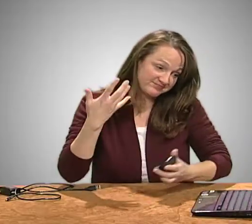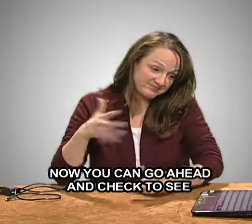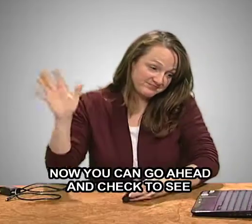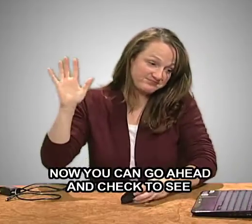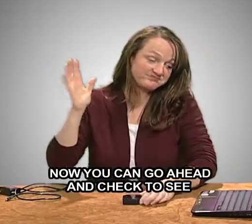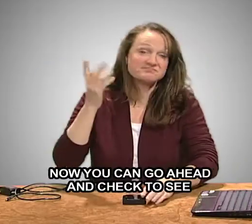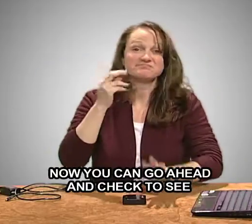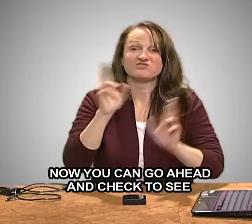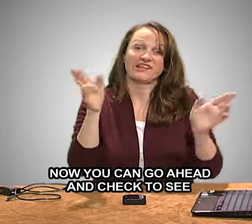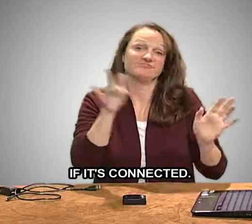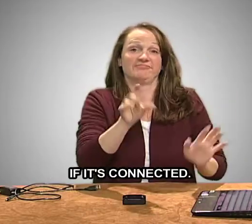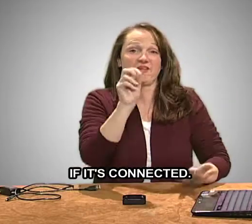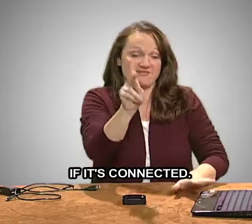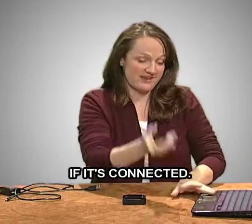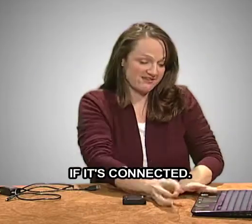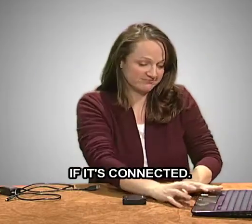Now you can go ahead and check to see if it's connected.